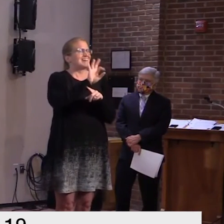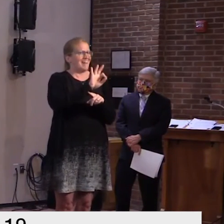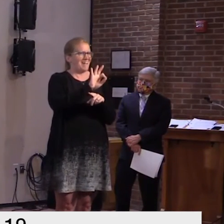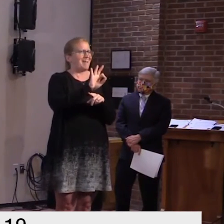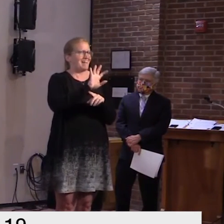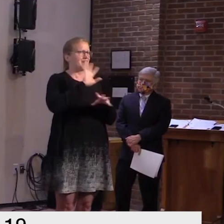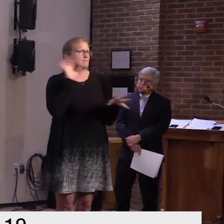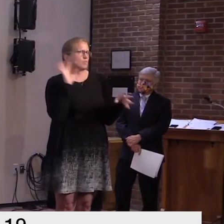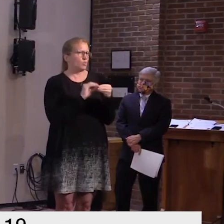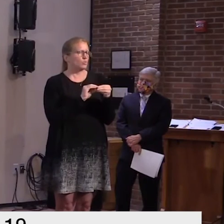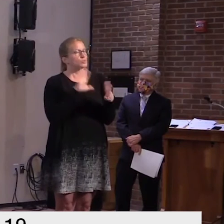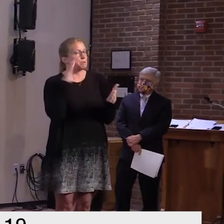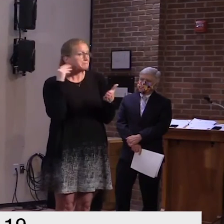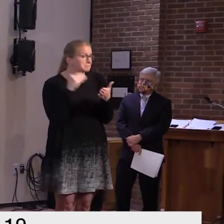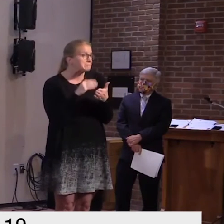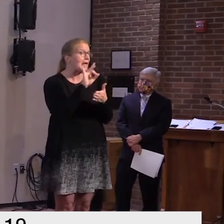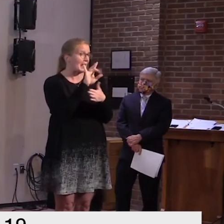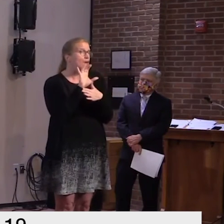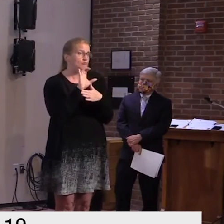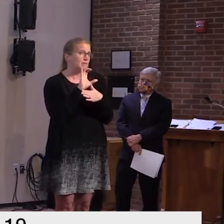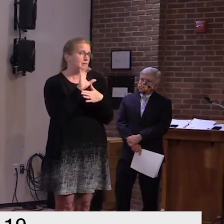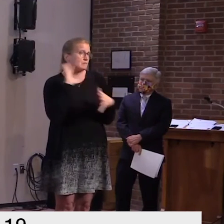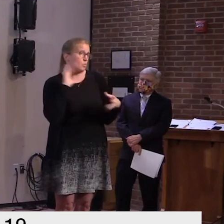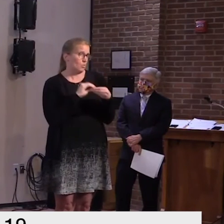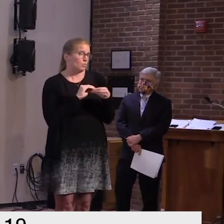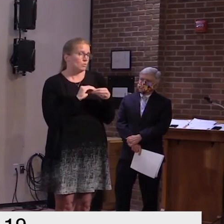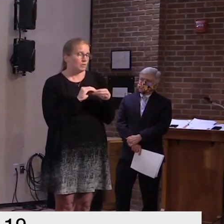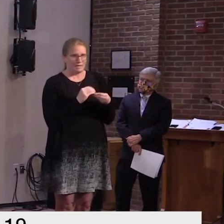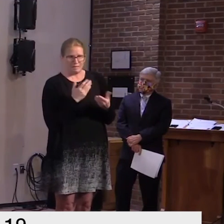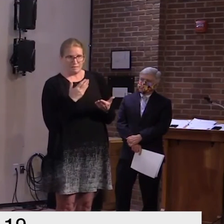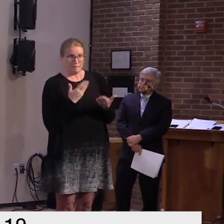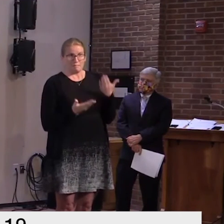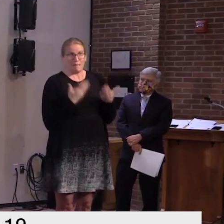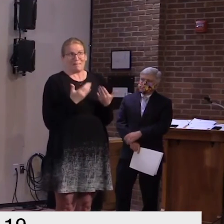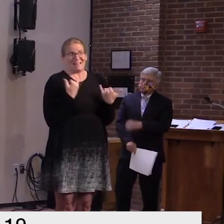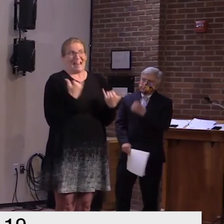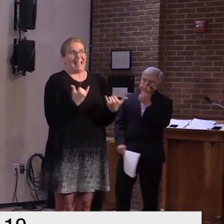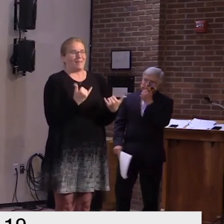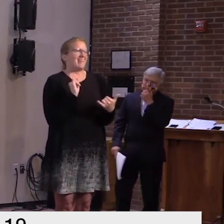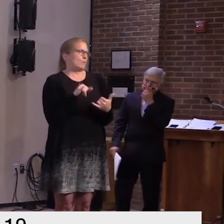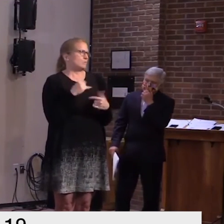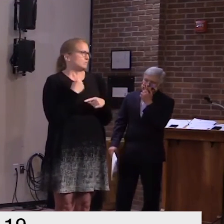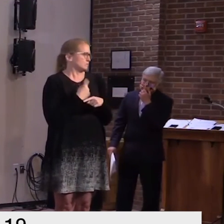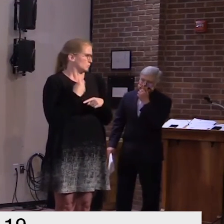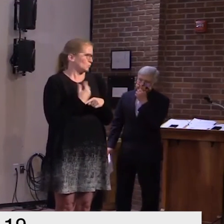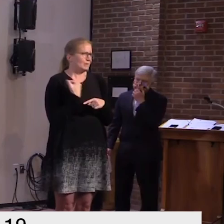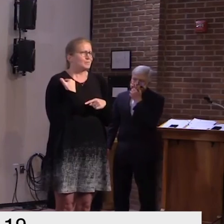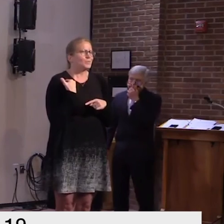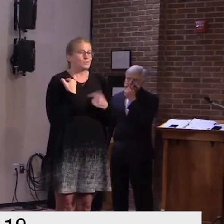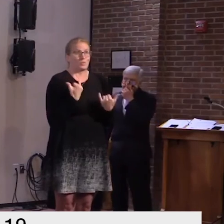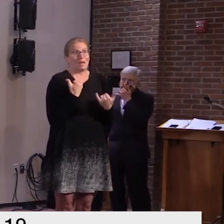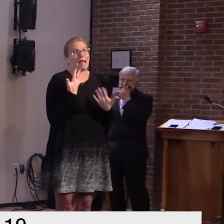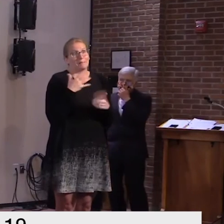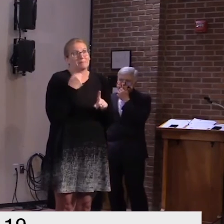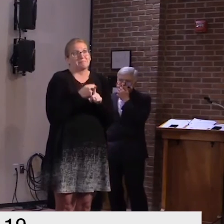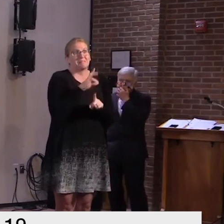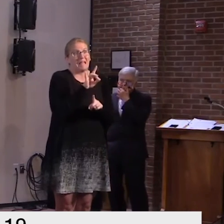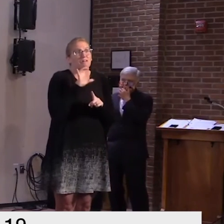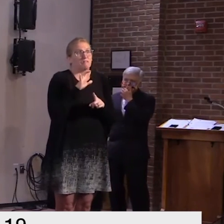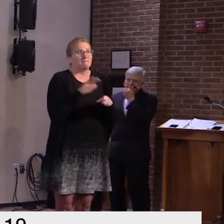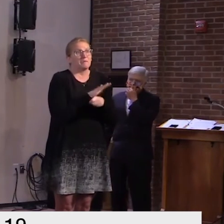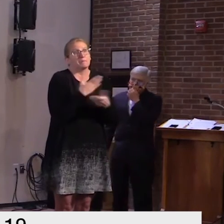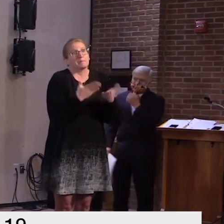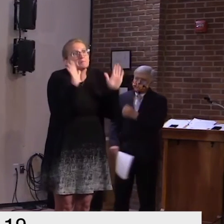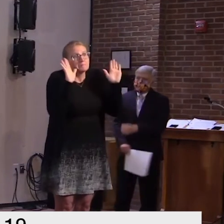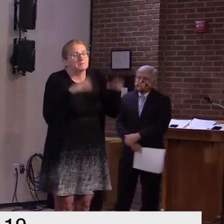so close close to 800 which you may have actually reached already for all i know um so sarah alert